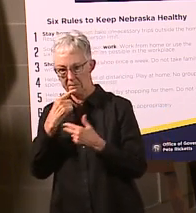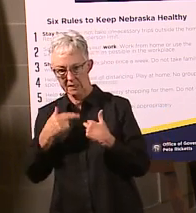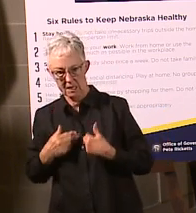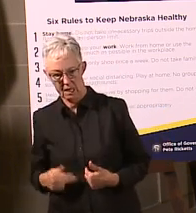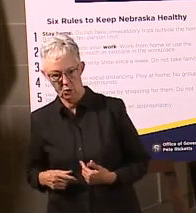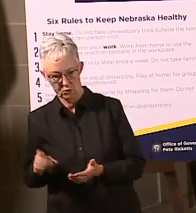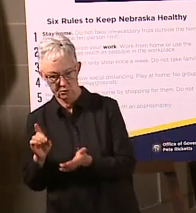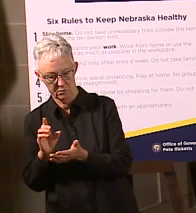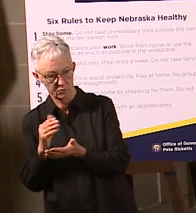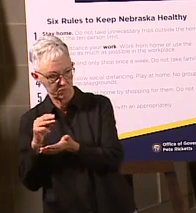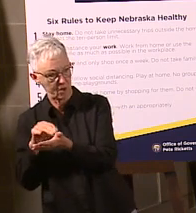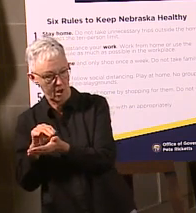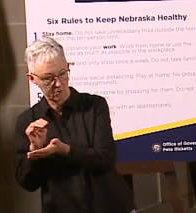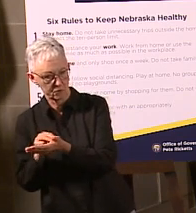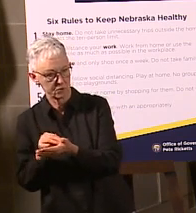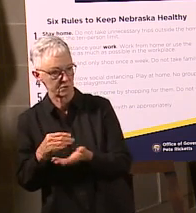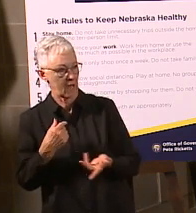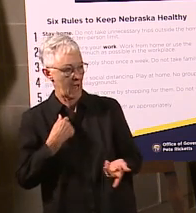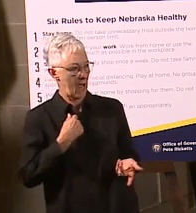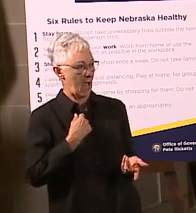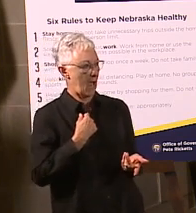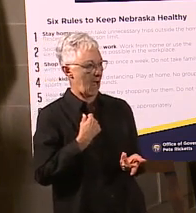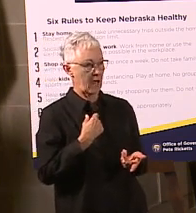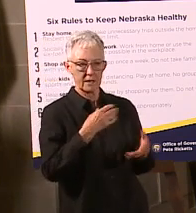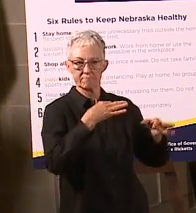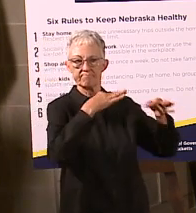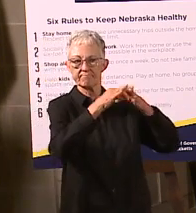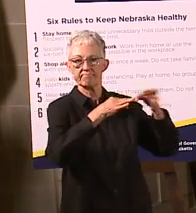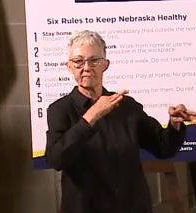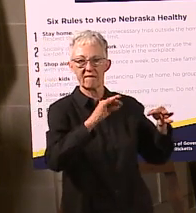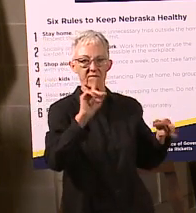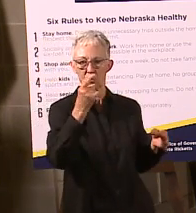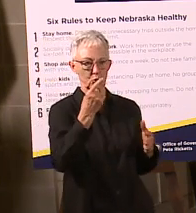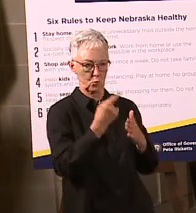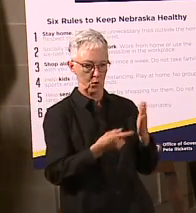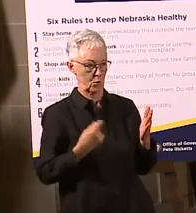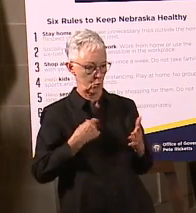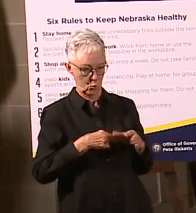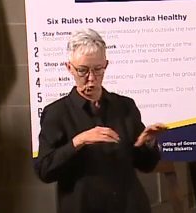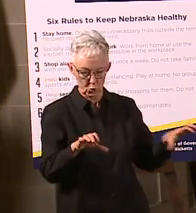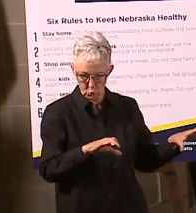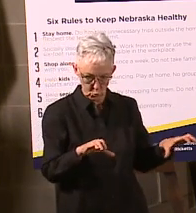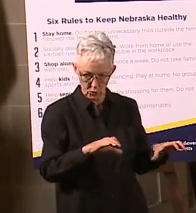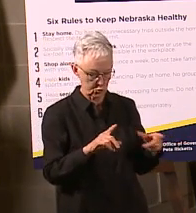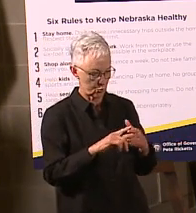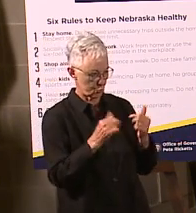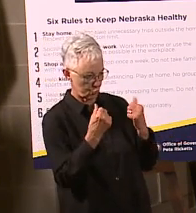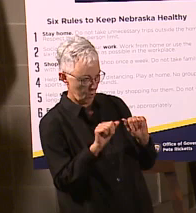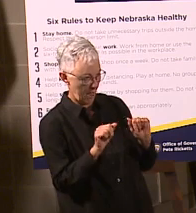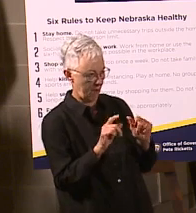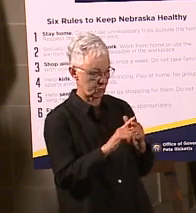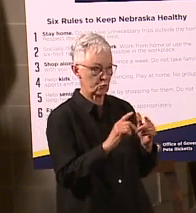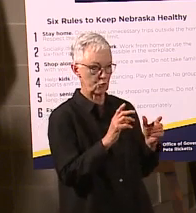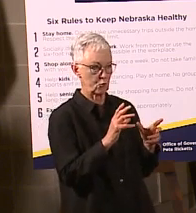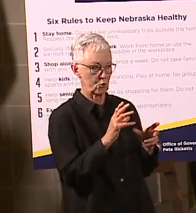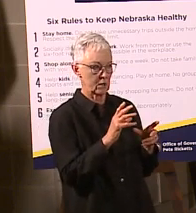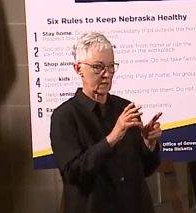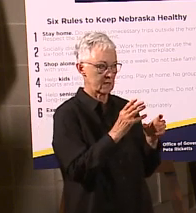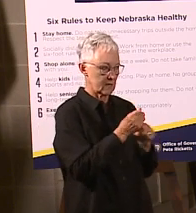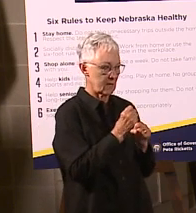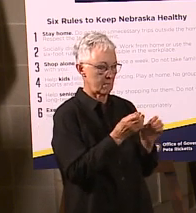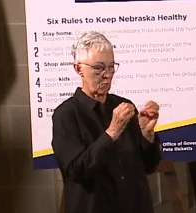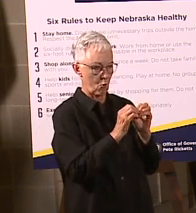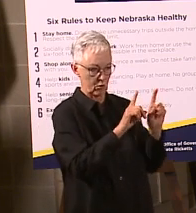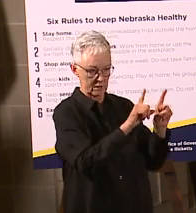by the conversation talking about what we were doing to address some of the issues, the resources redeploying and so forth, and reminding them, because I think what they were actually asking for